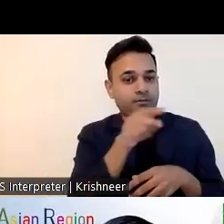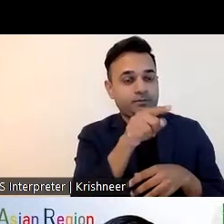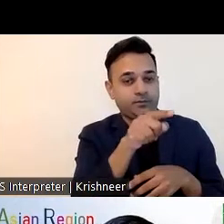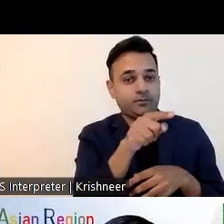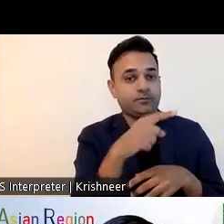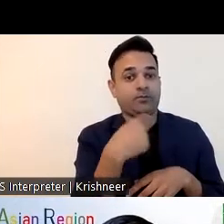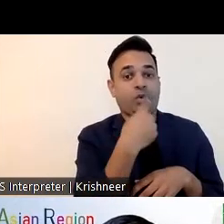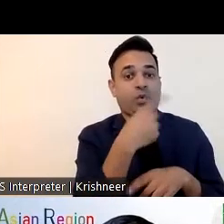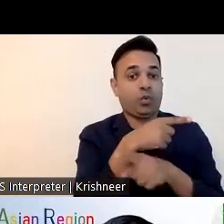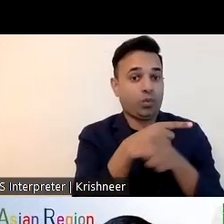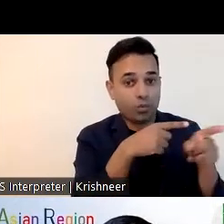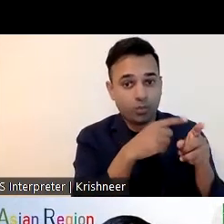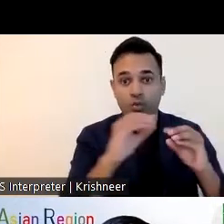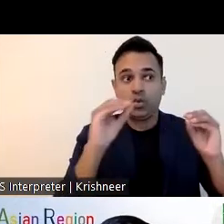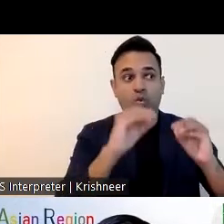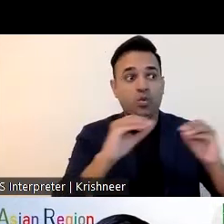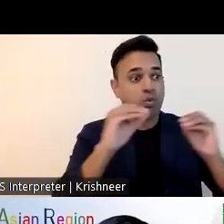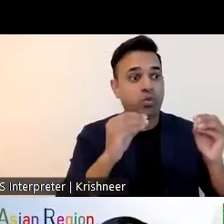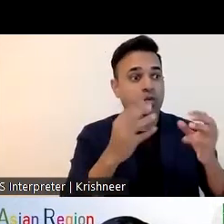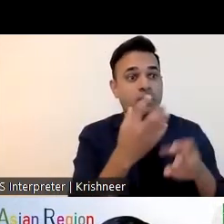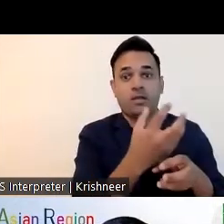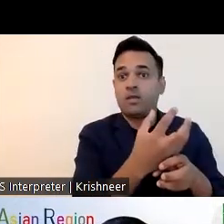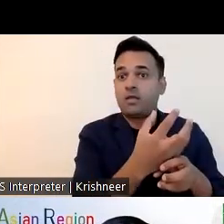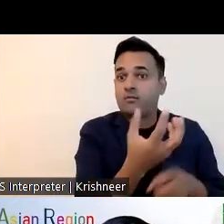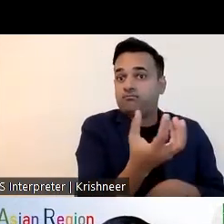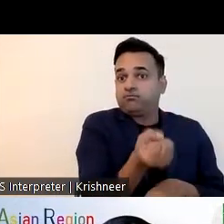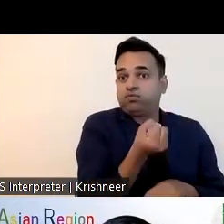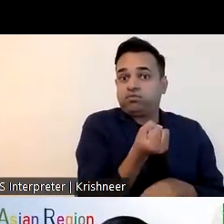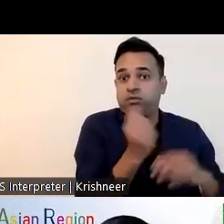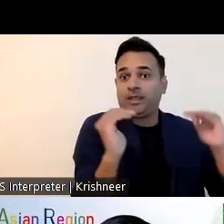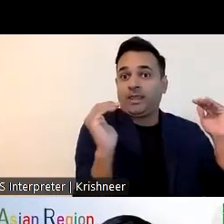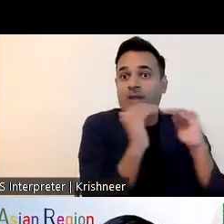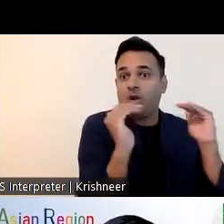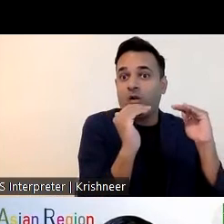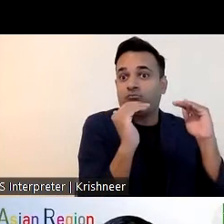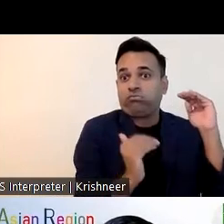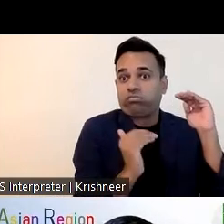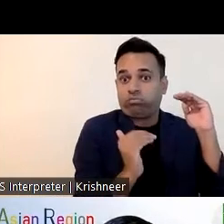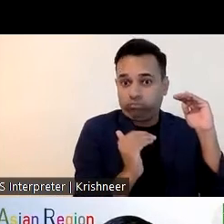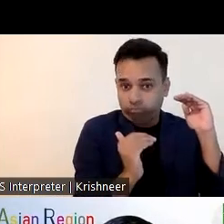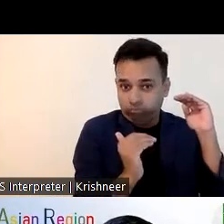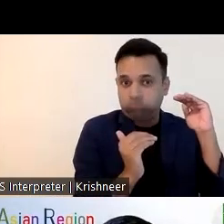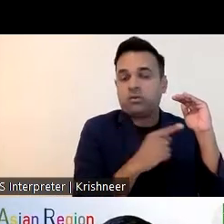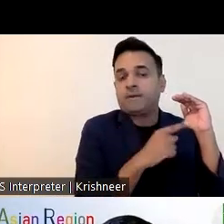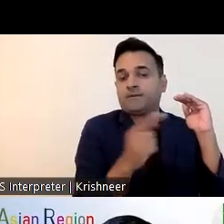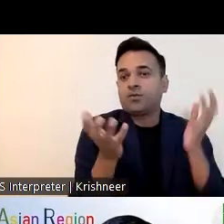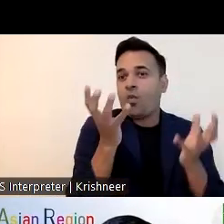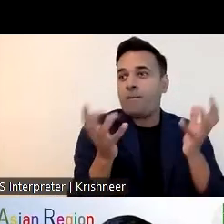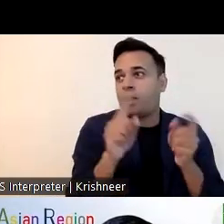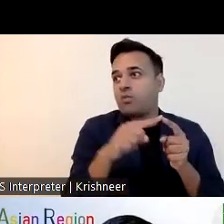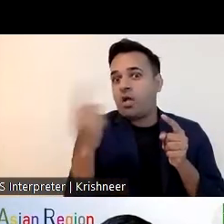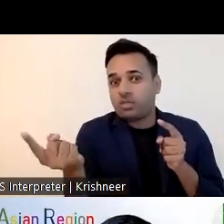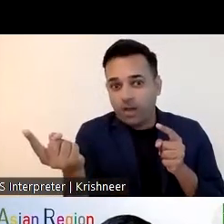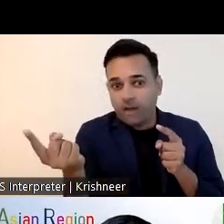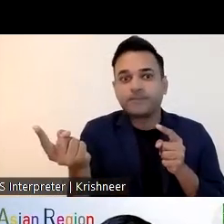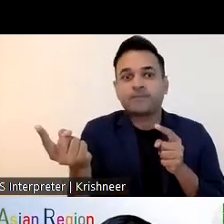only 42 percent received equal salary and uh in regards to the gender women with disabilities are were found to have